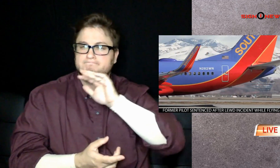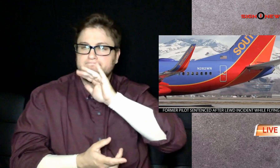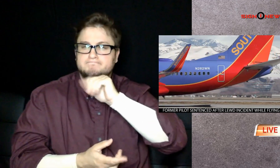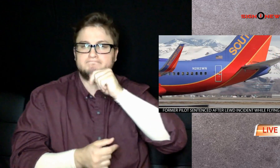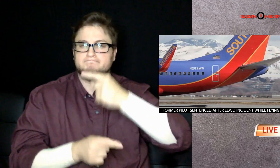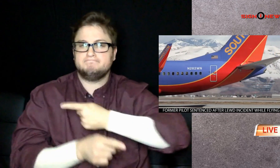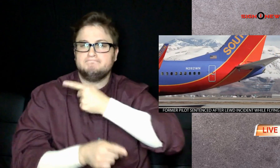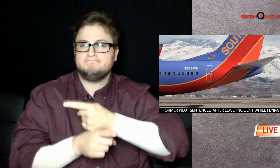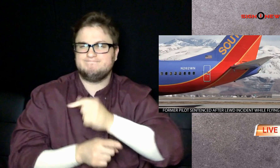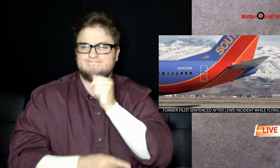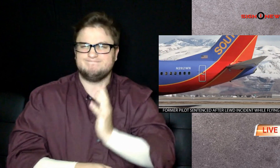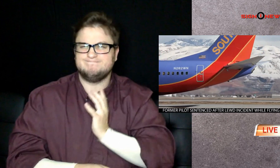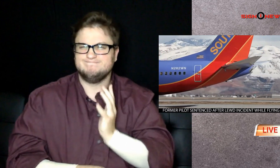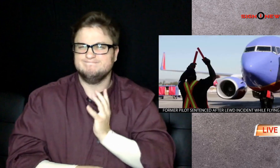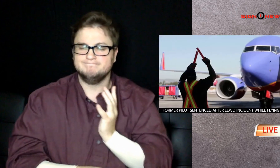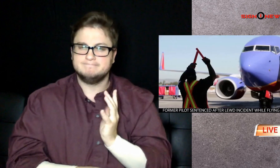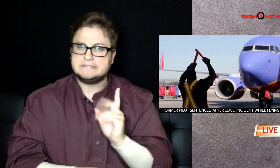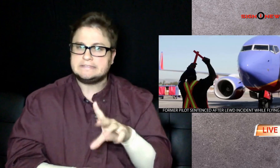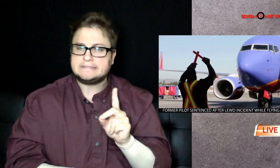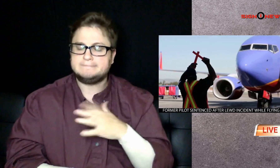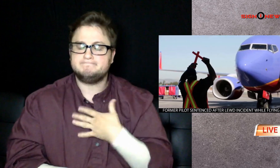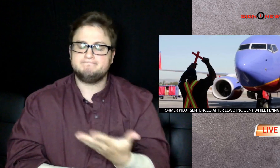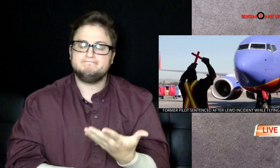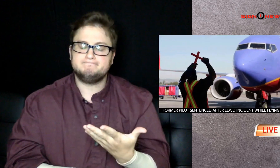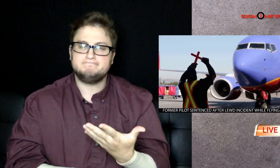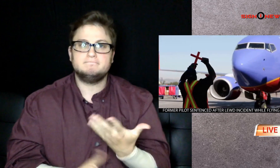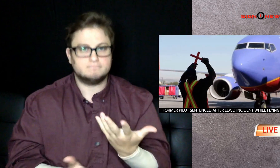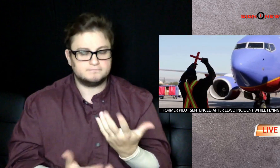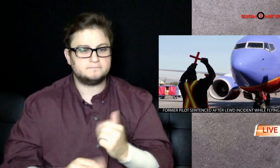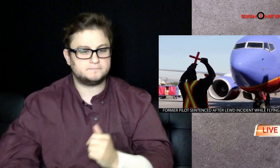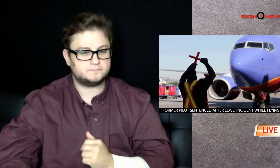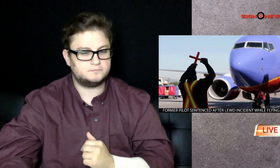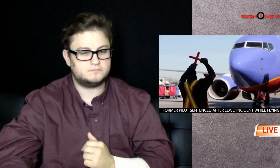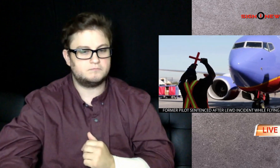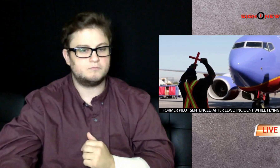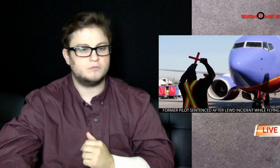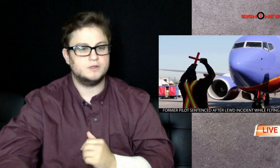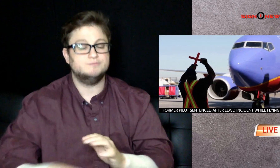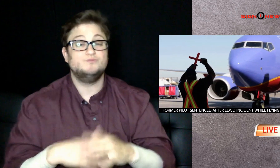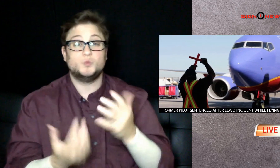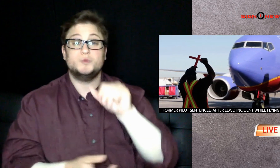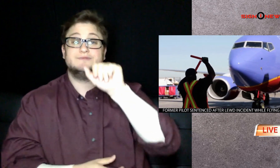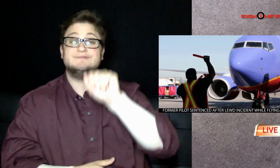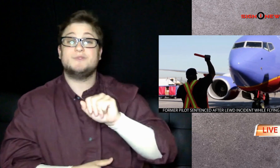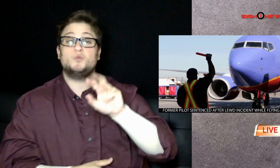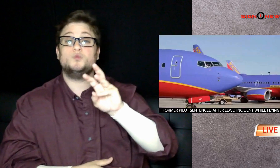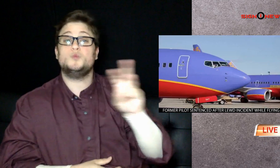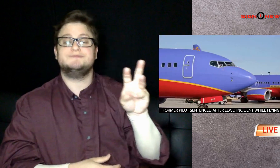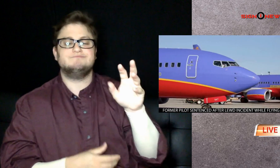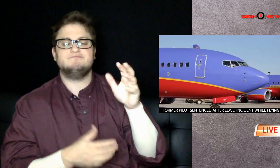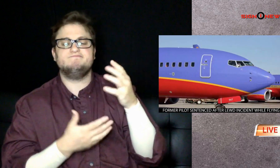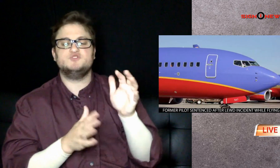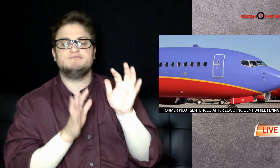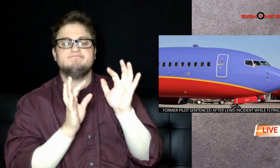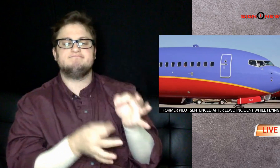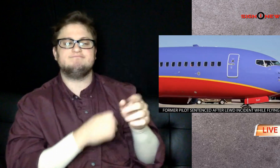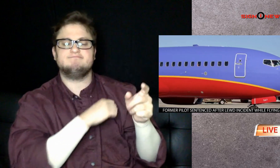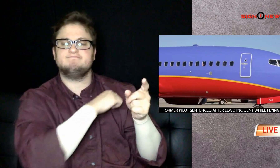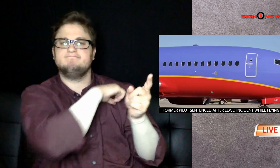and fined $5,000 after pleading guilty to committing a lewd